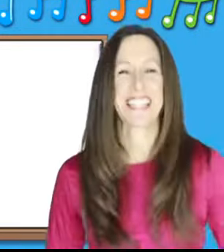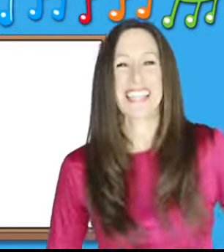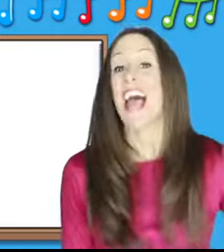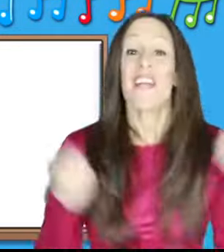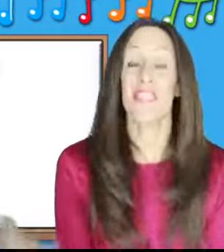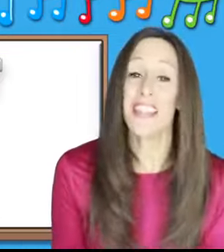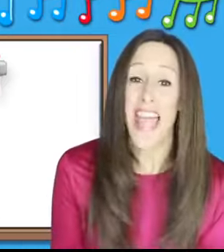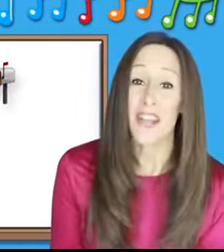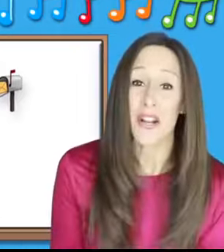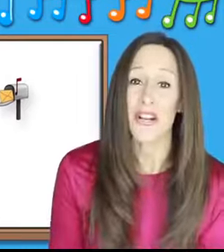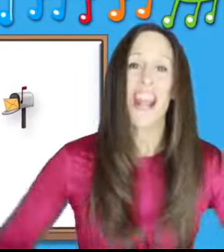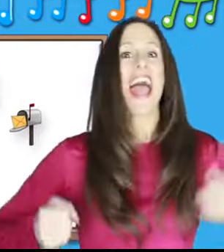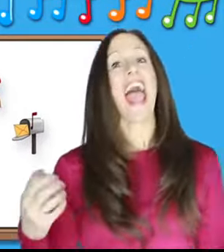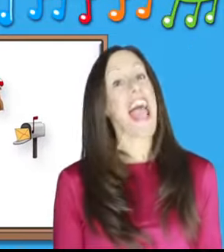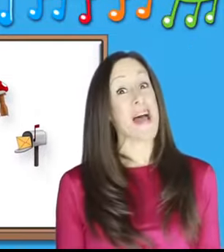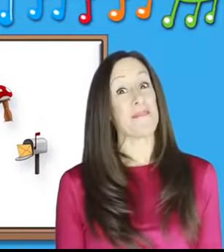The letter M